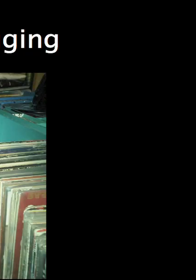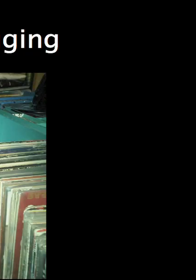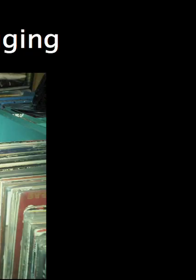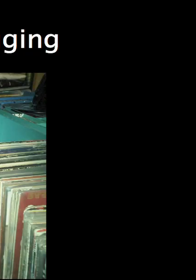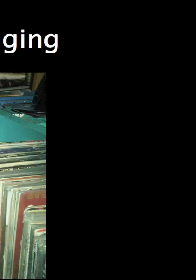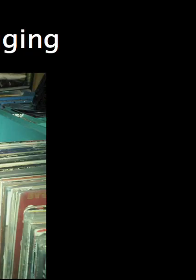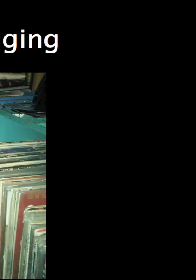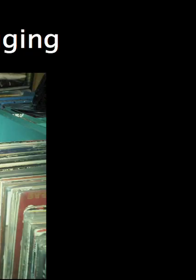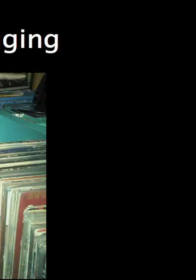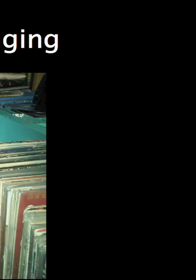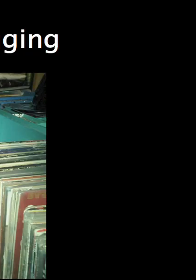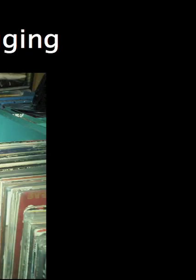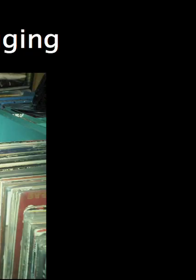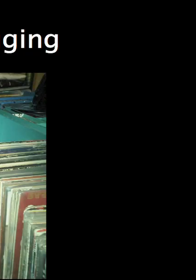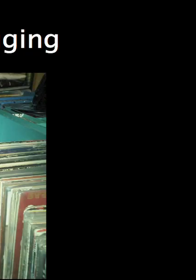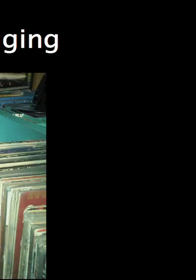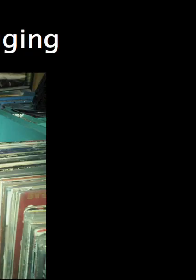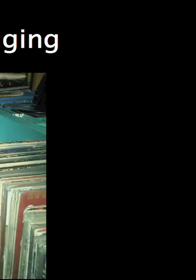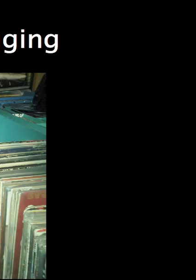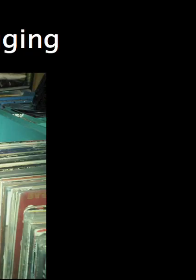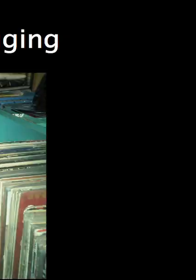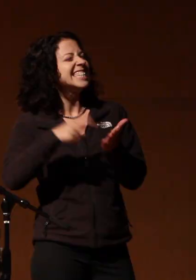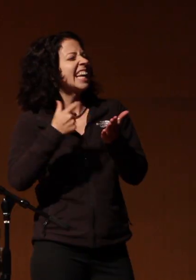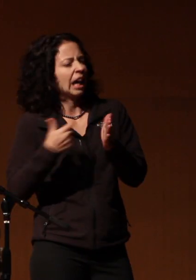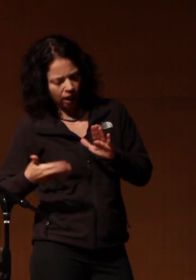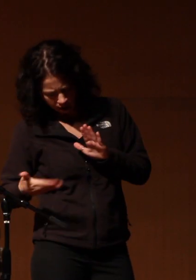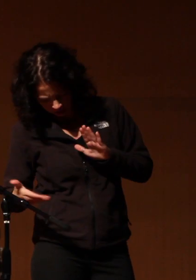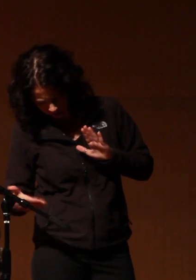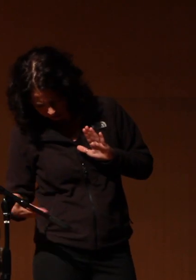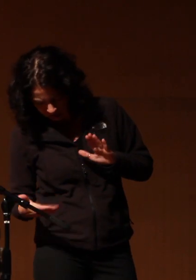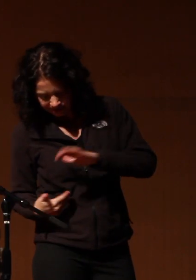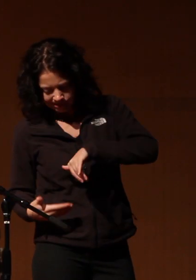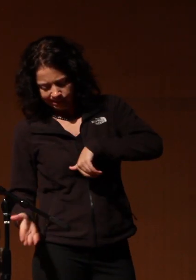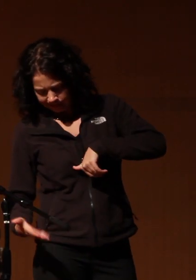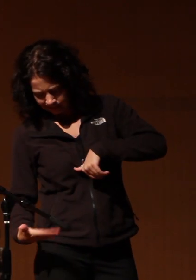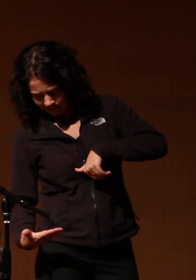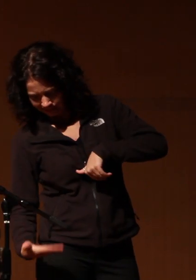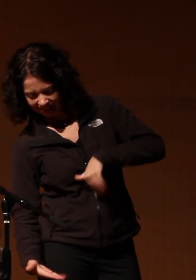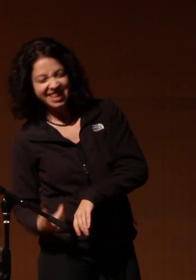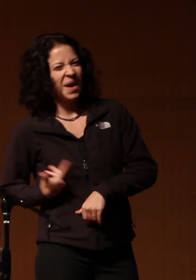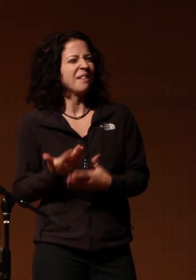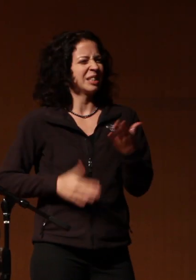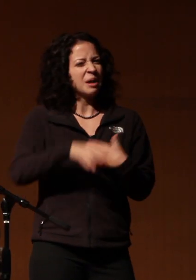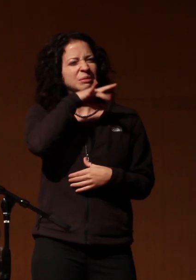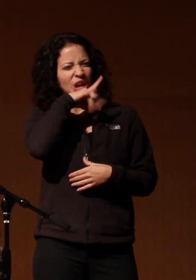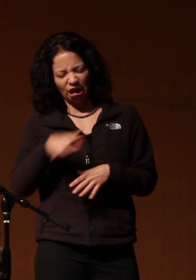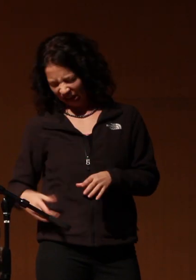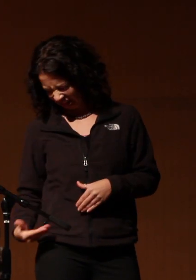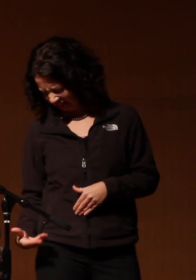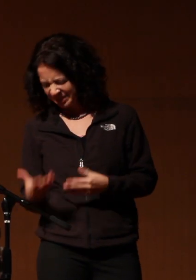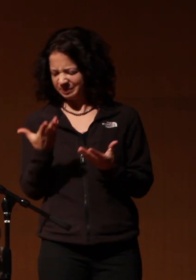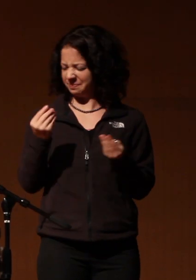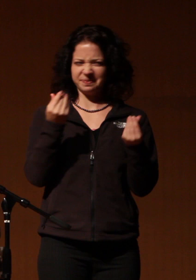called record digging you'd have to look through records and you know like you'd have to go through you know dirty old records come out with dirty thumbs and stuff just to